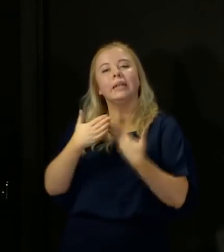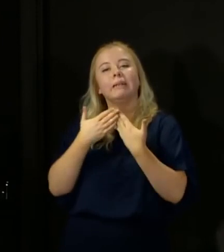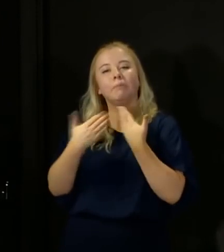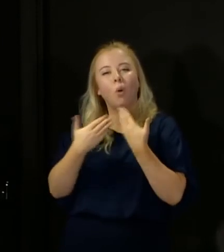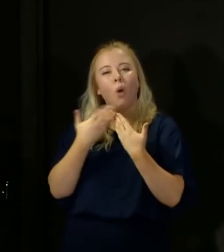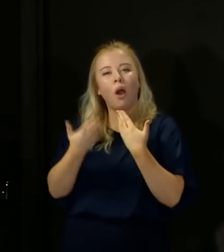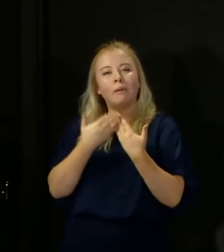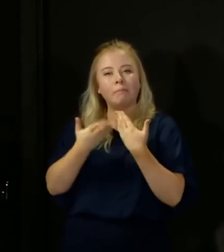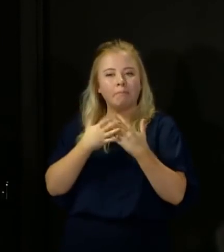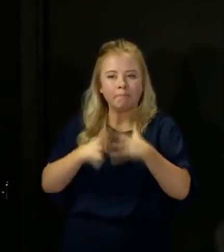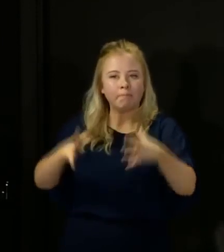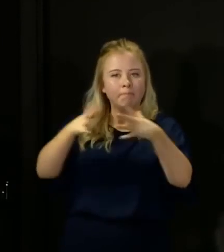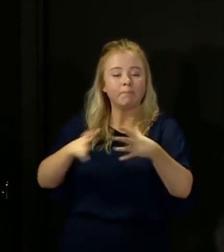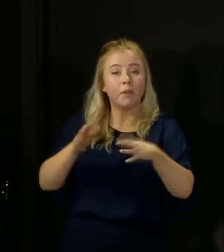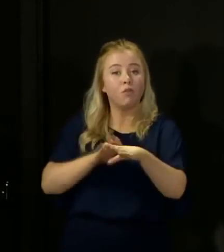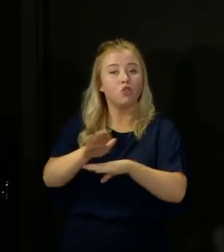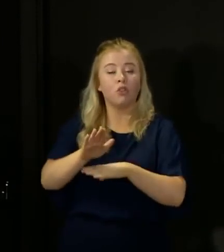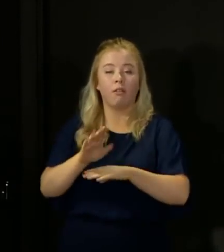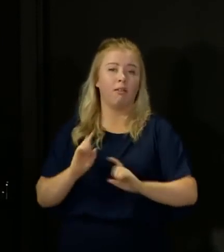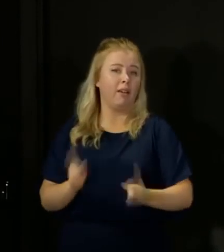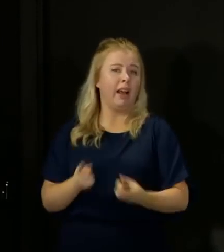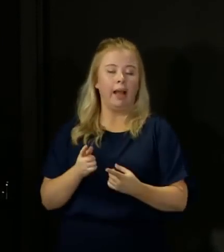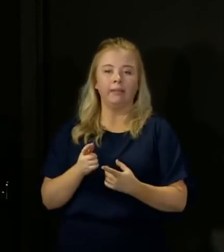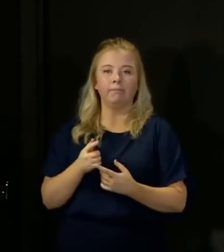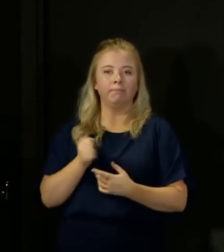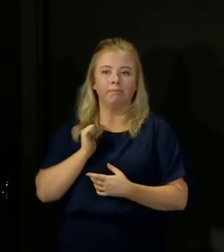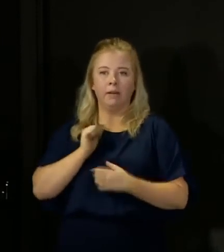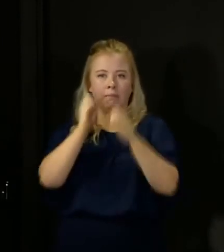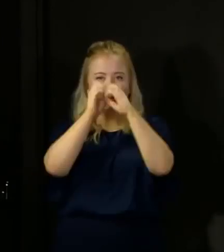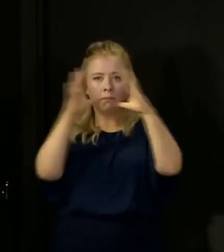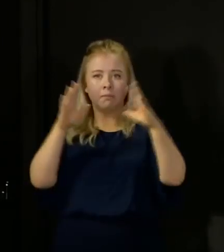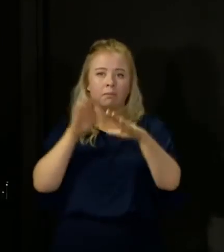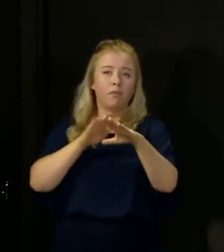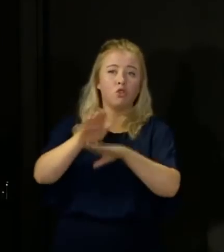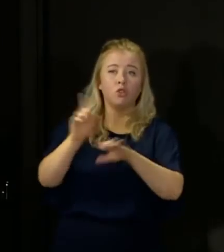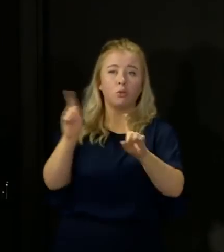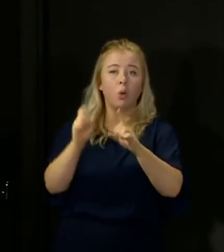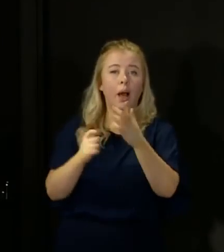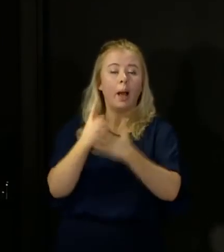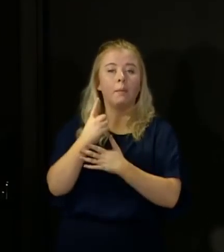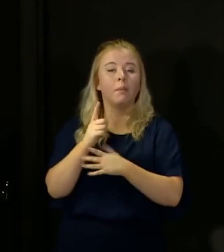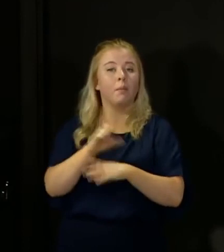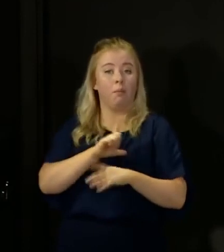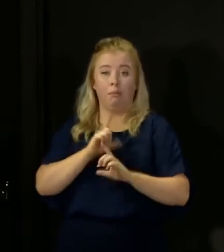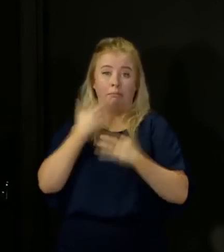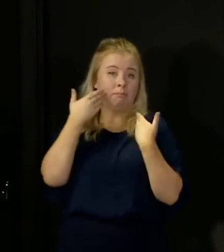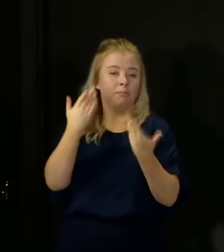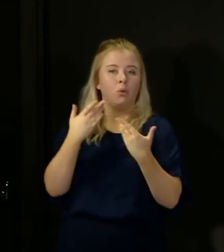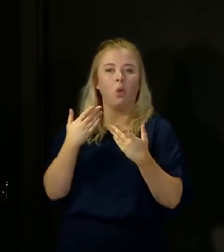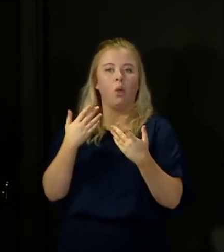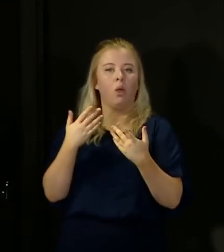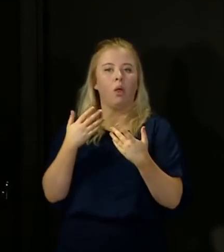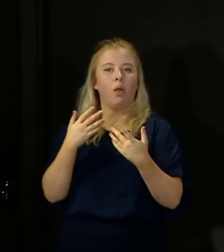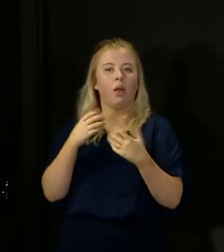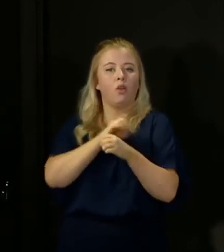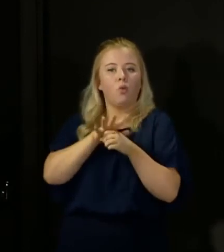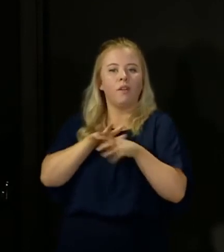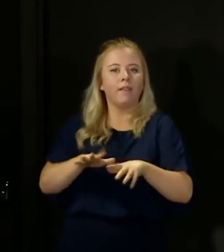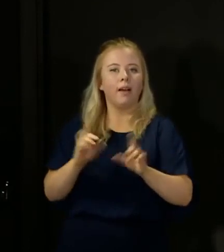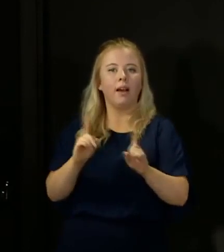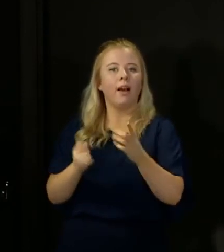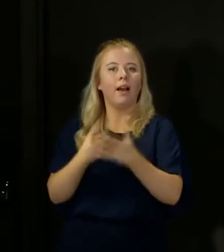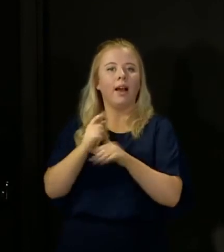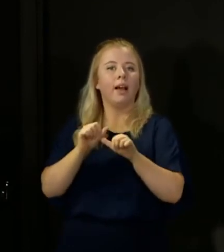future. That is impossible to predict because we cannot predict with certainty the path that the virus will take. So we